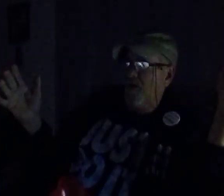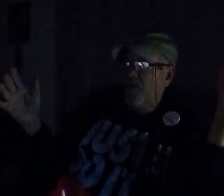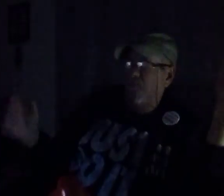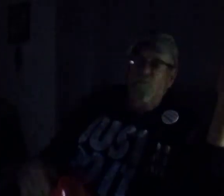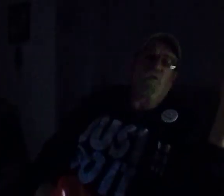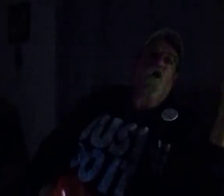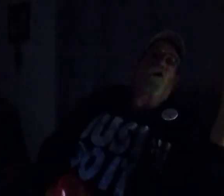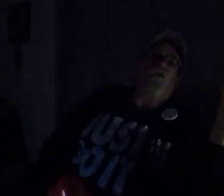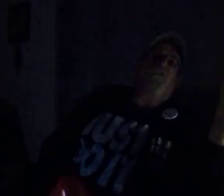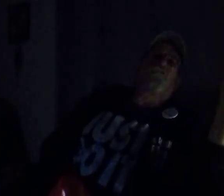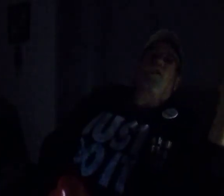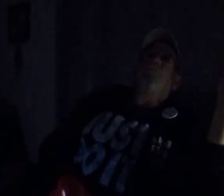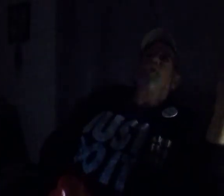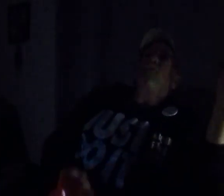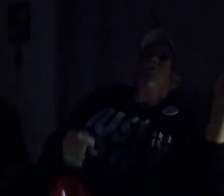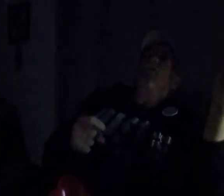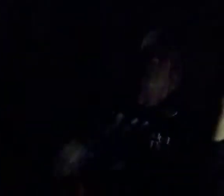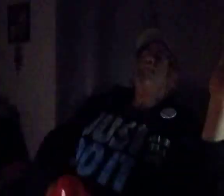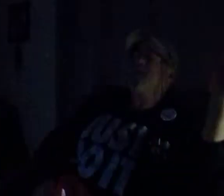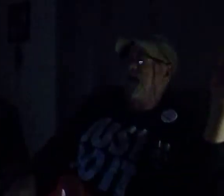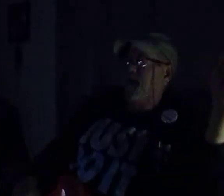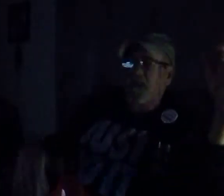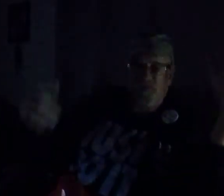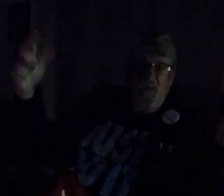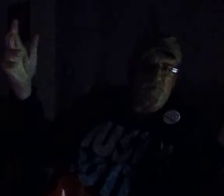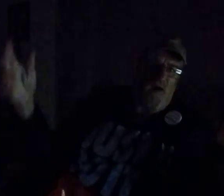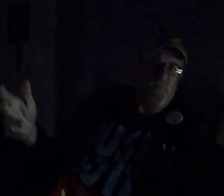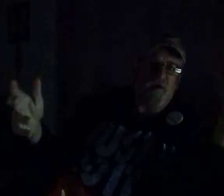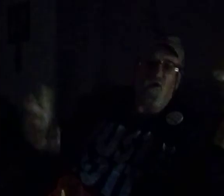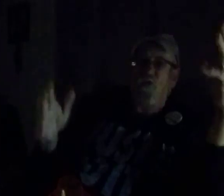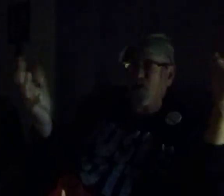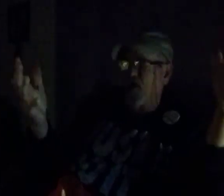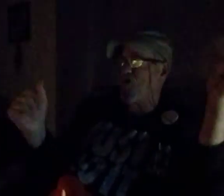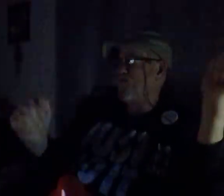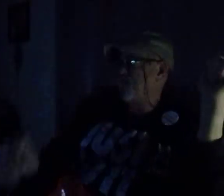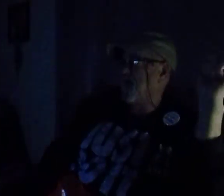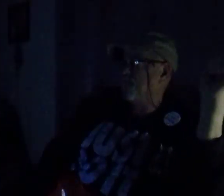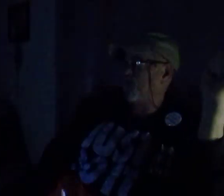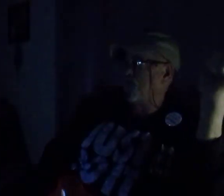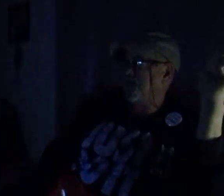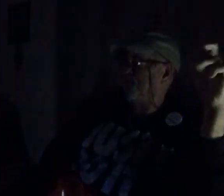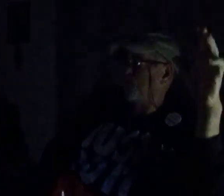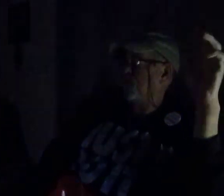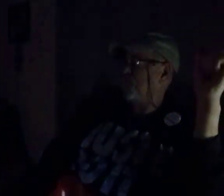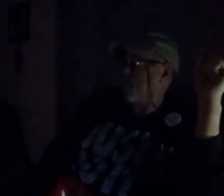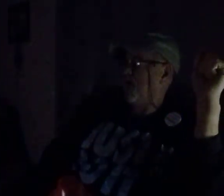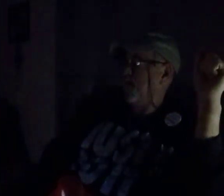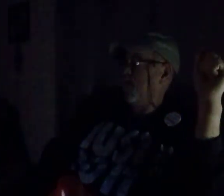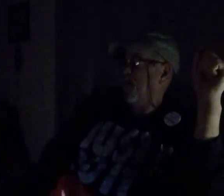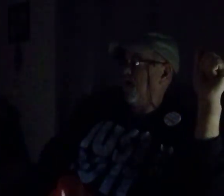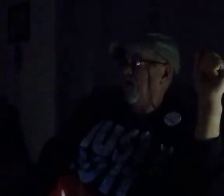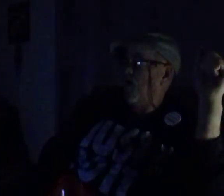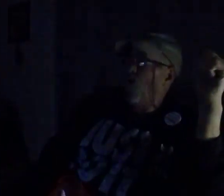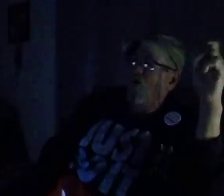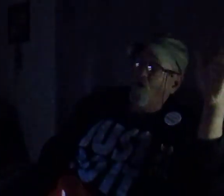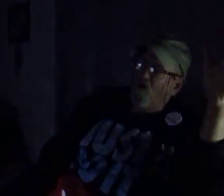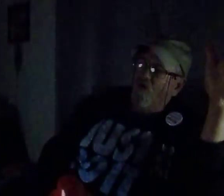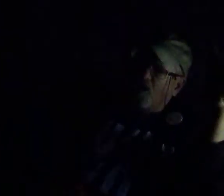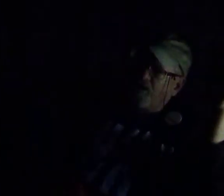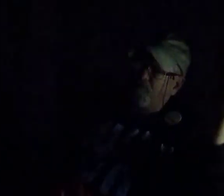we're bloggers, whatever, and let them tell me only Irving employees or whatever. Or, I'm